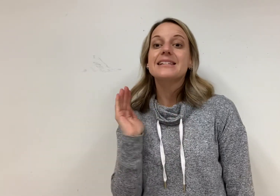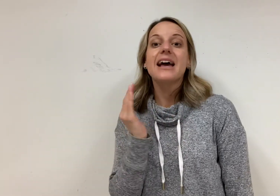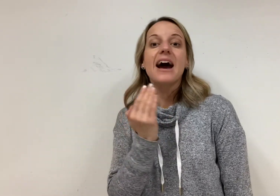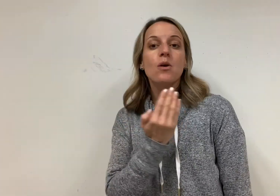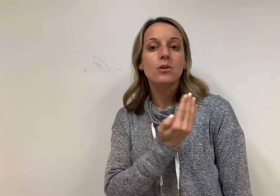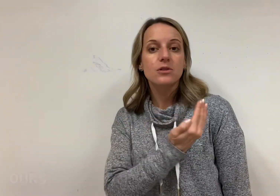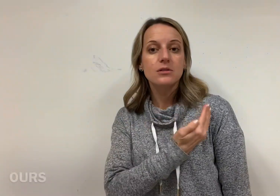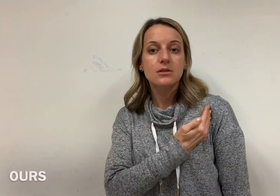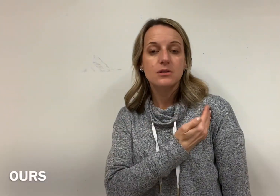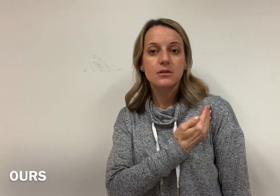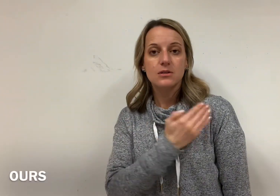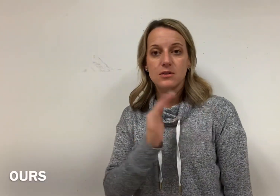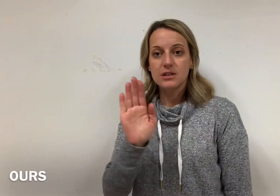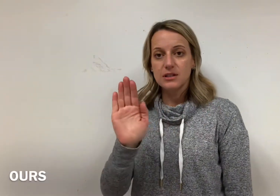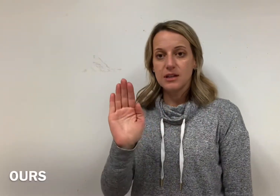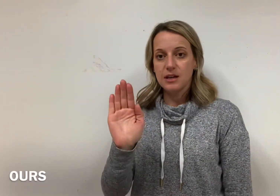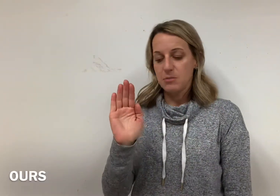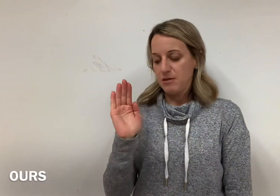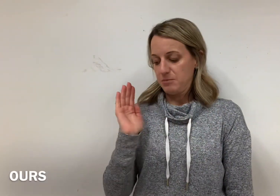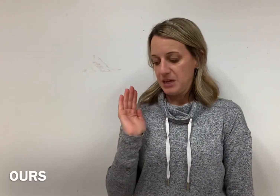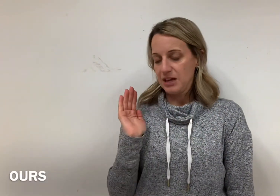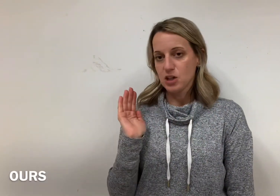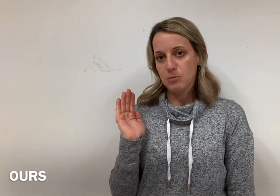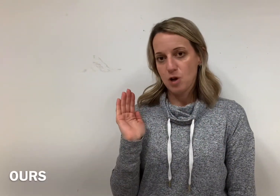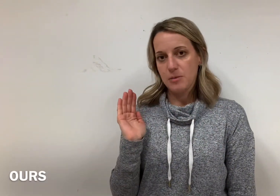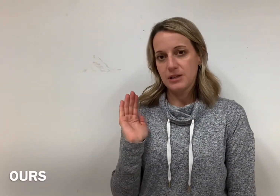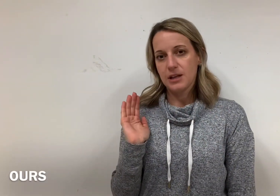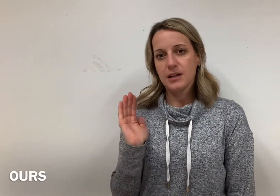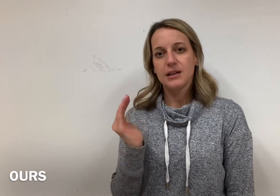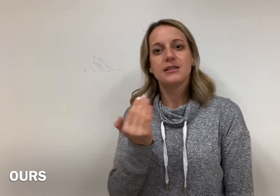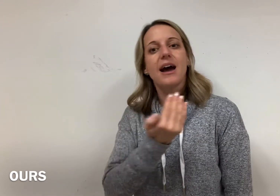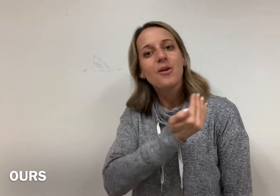ours. So this is like a bent, B handshape, dominant side. It's ours.